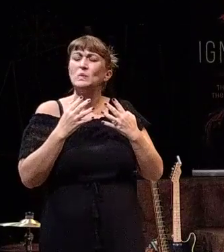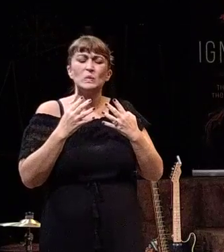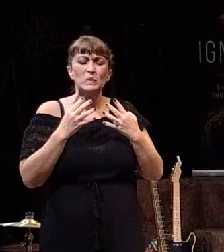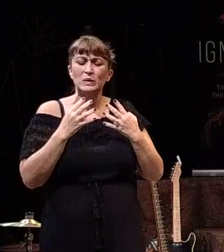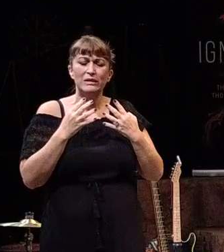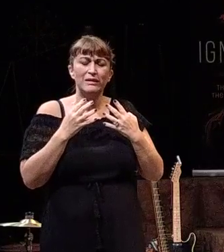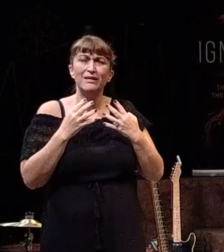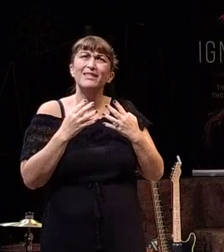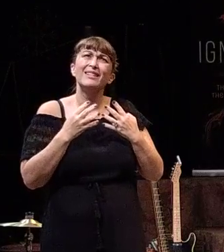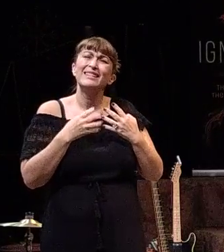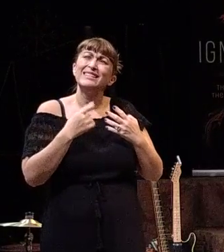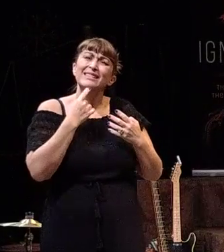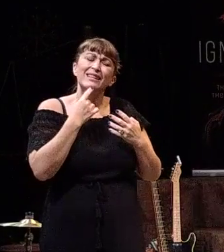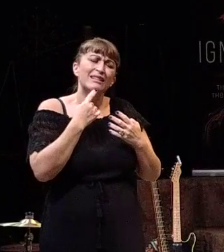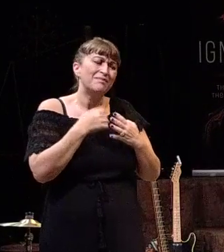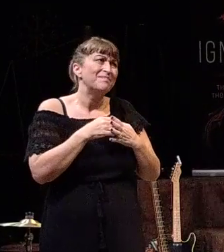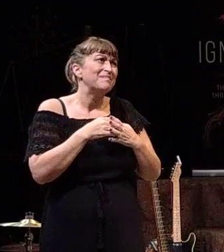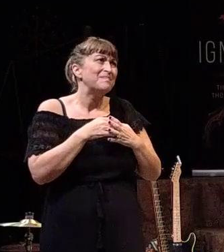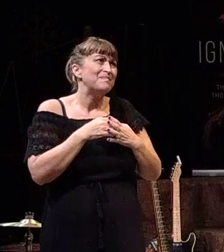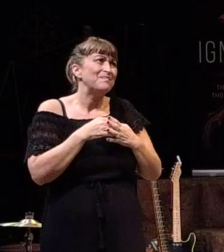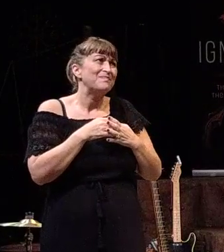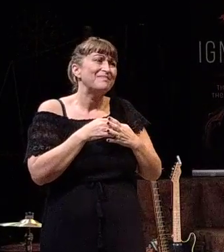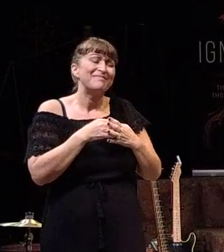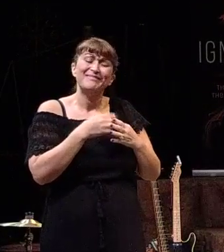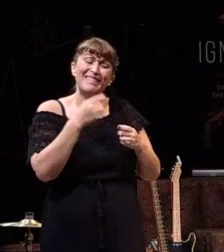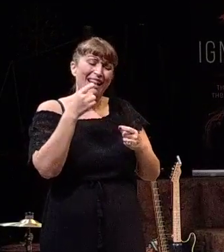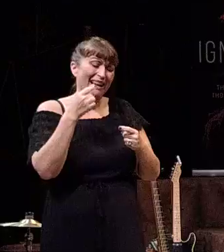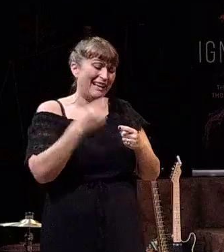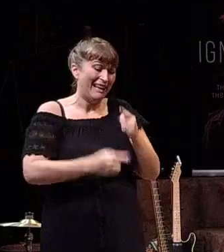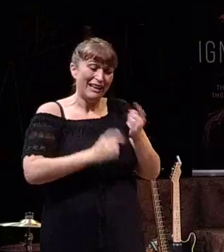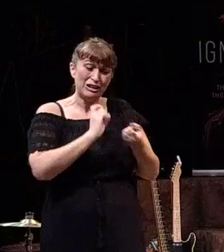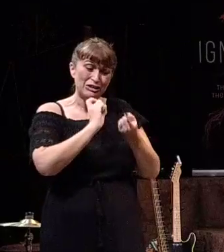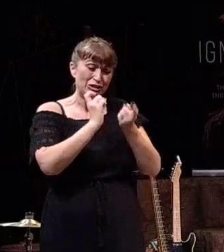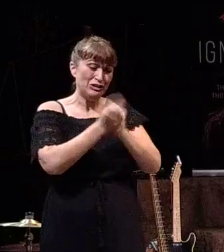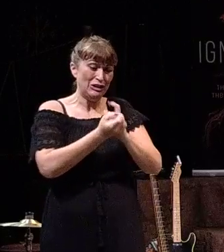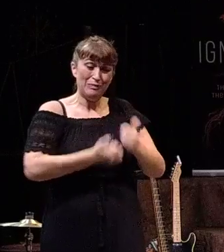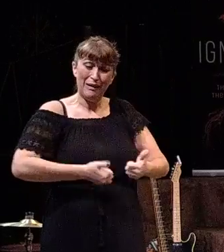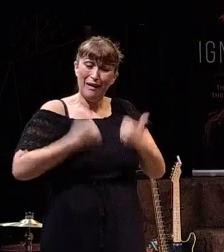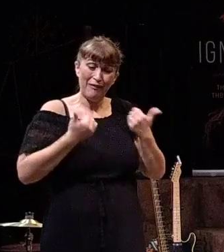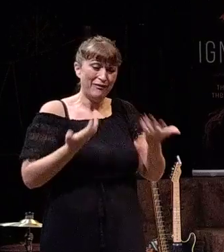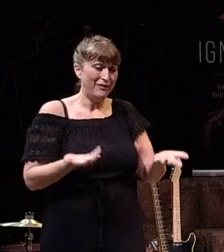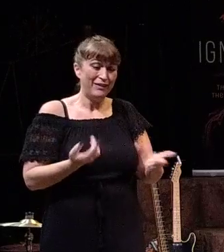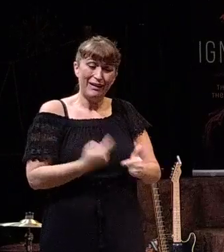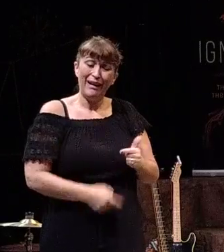And he looked at me, and he said, I can't change my life, Brian.